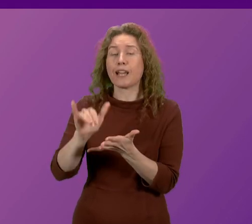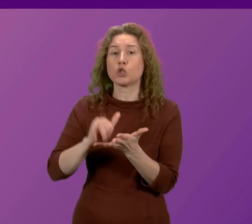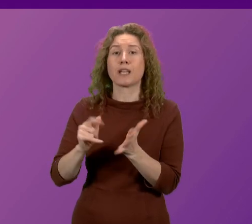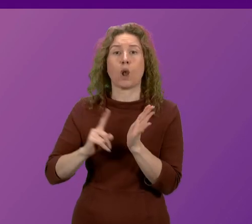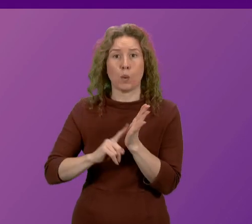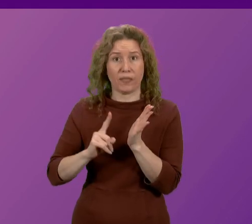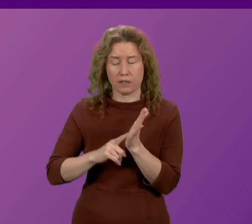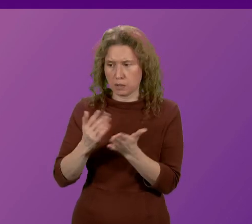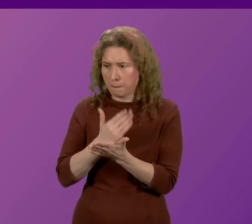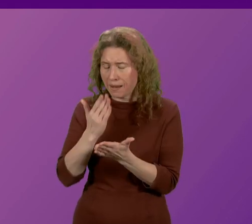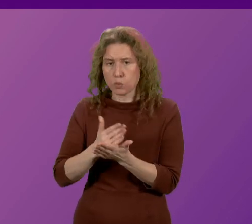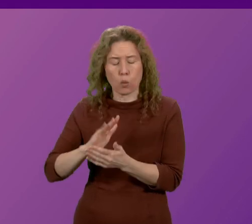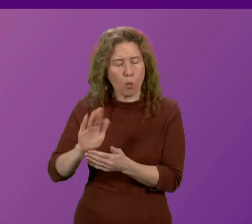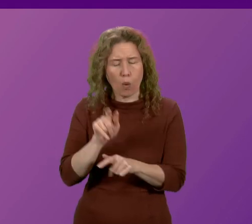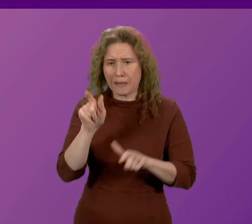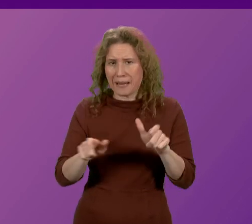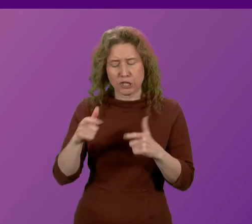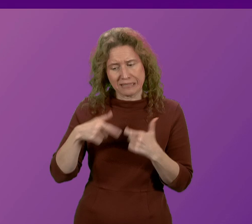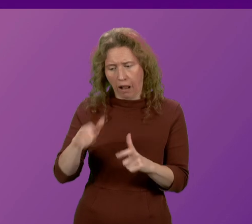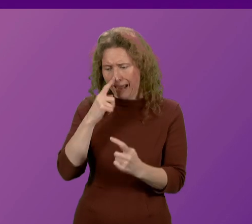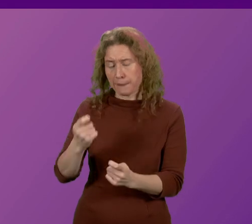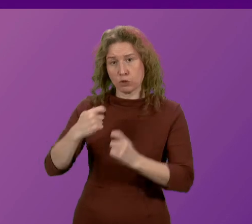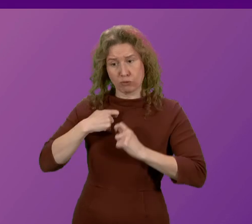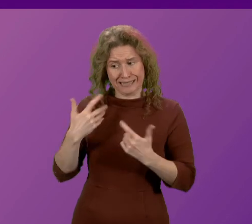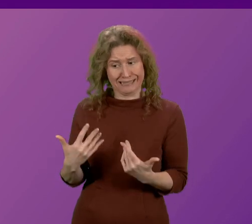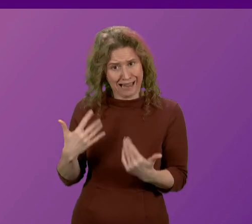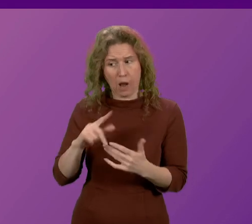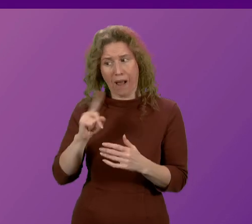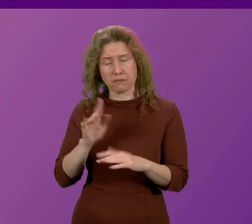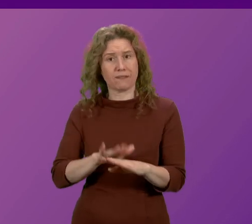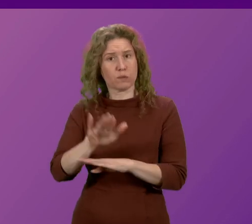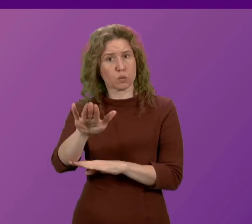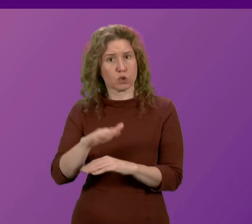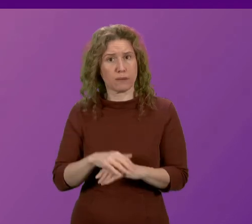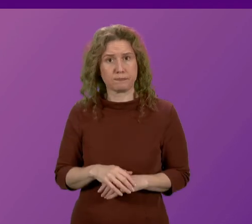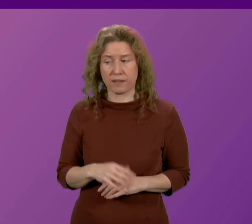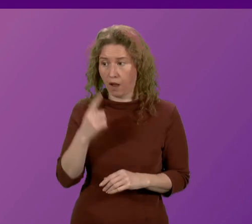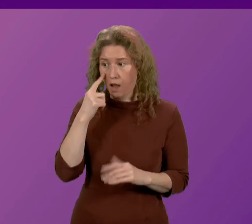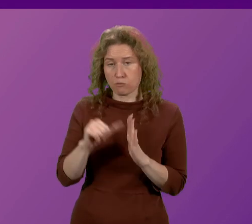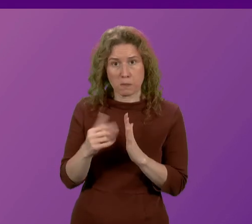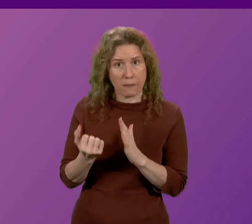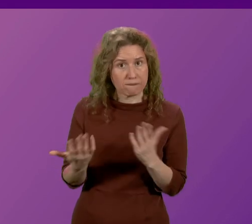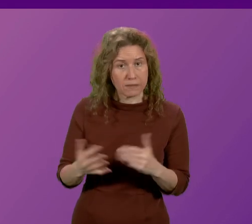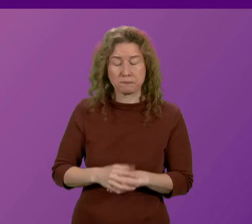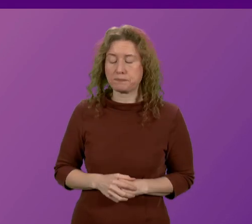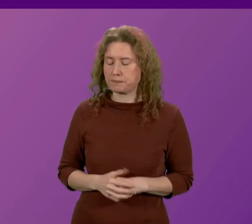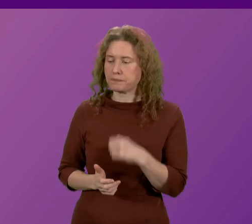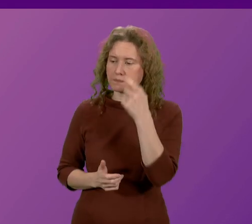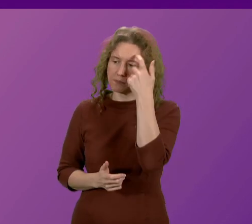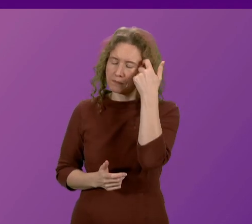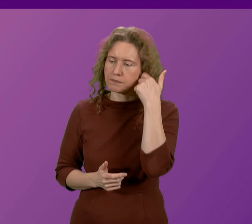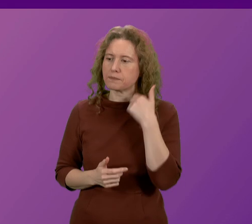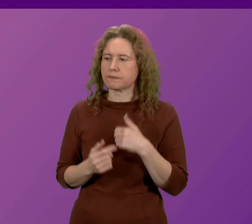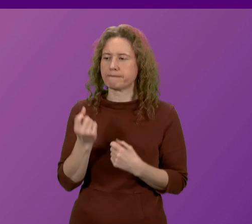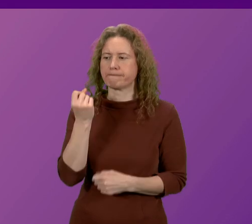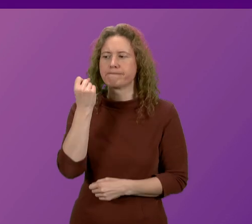to ensure that no patient loses out now and in the future? First Minister. I understand the